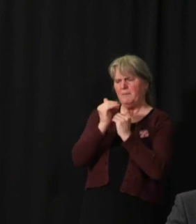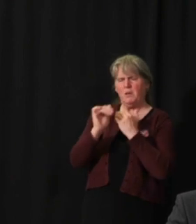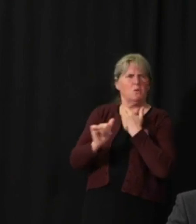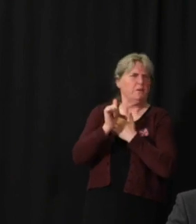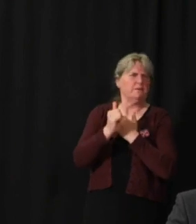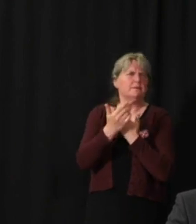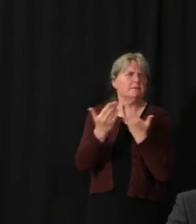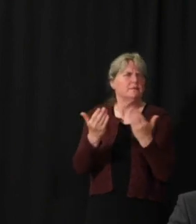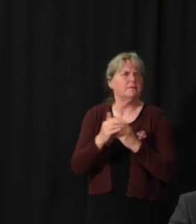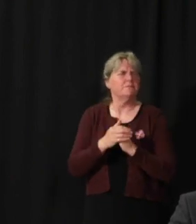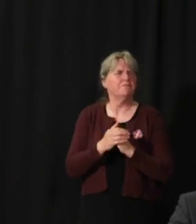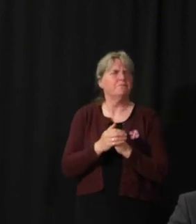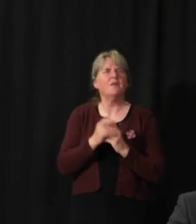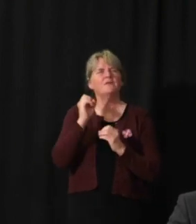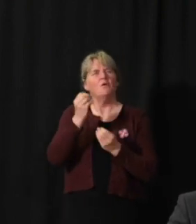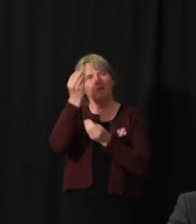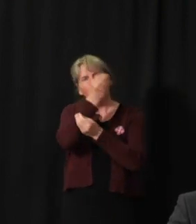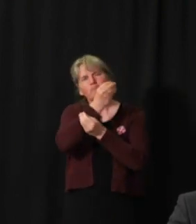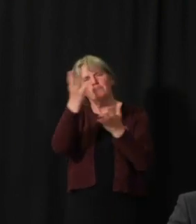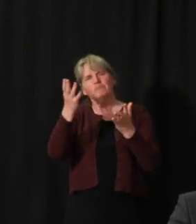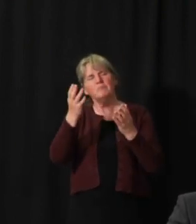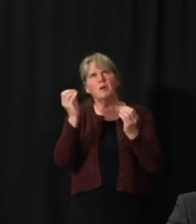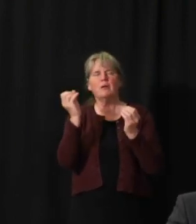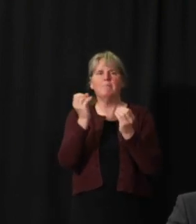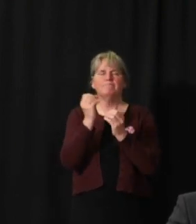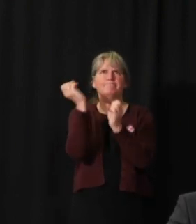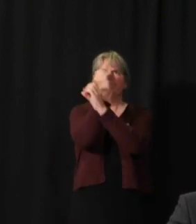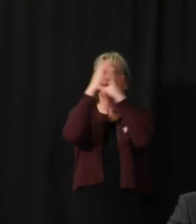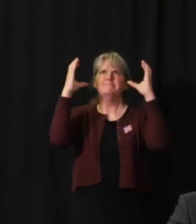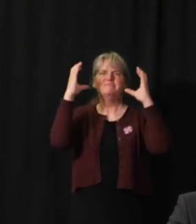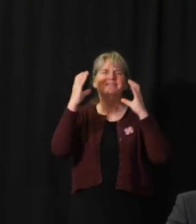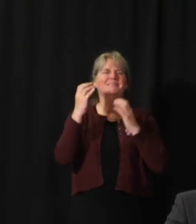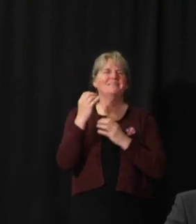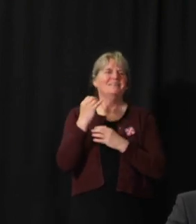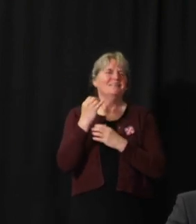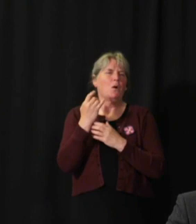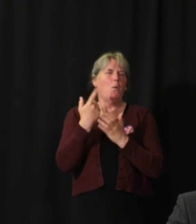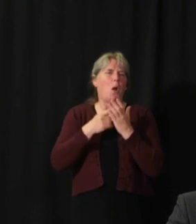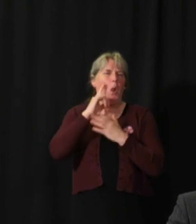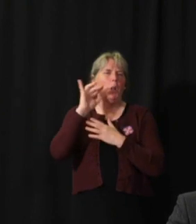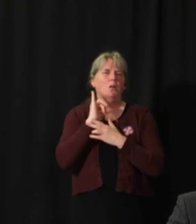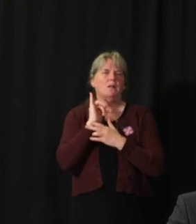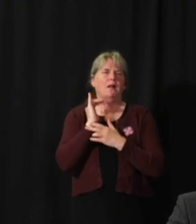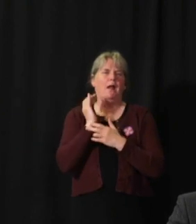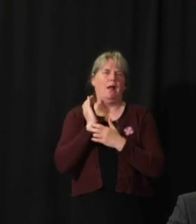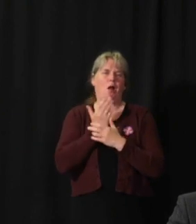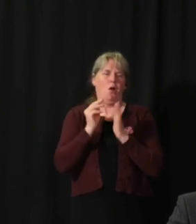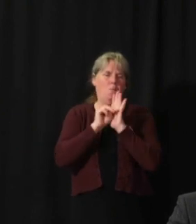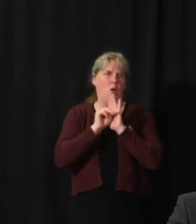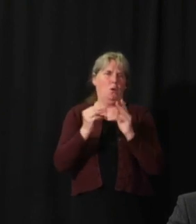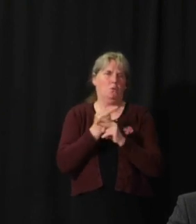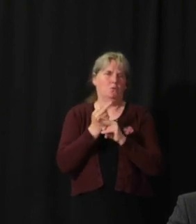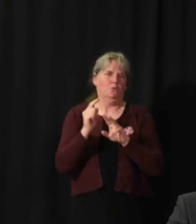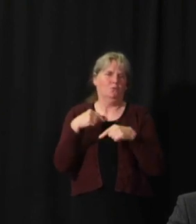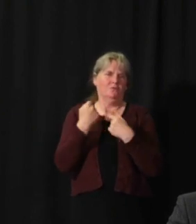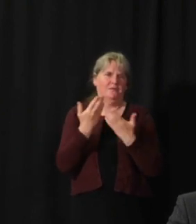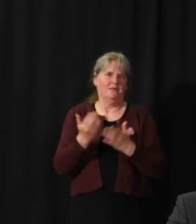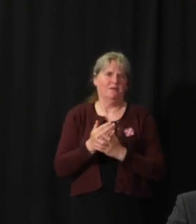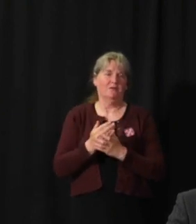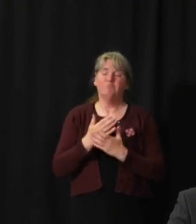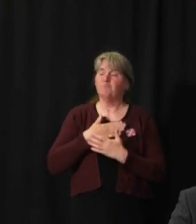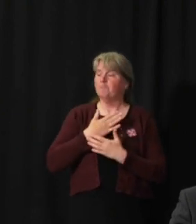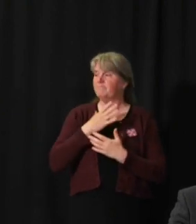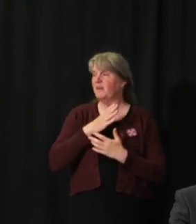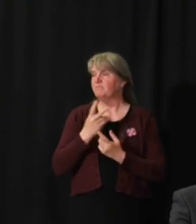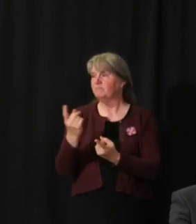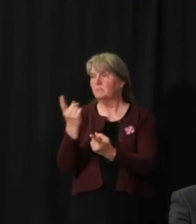So I hope that gives you a better sort of technical background to the modeling data and I'll be happy to take some questions.